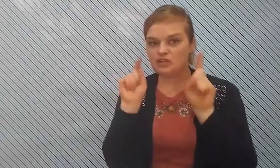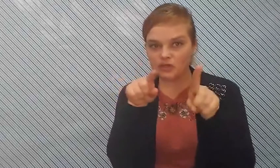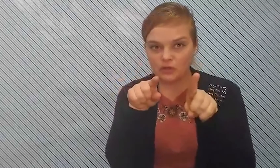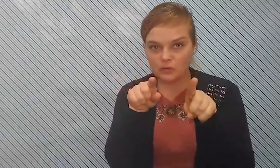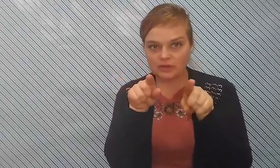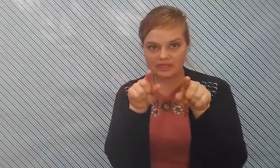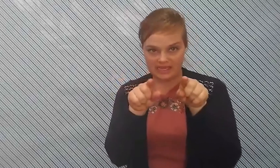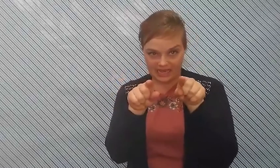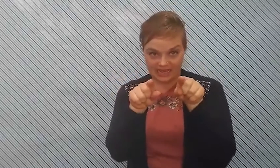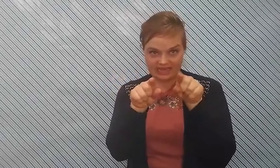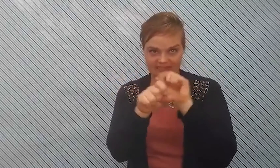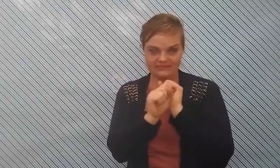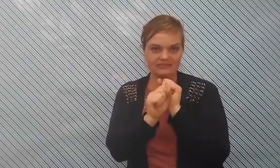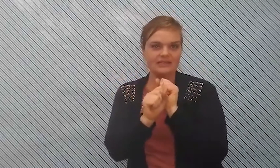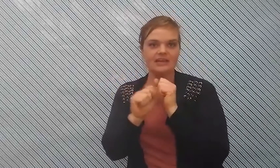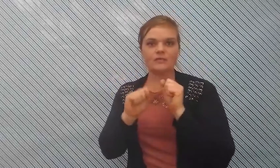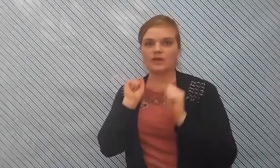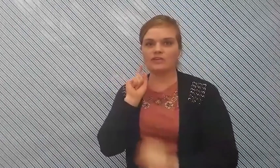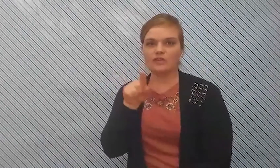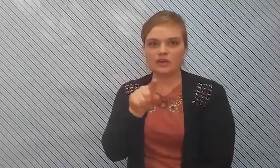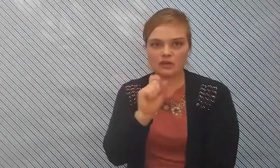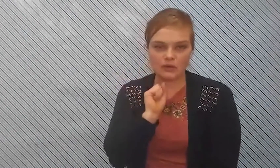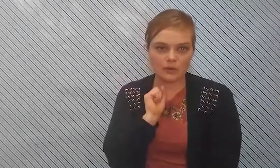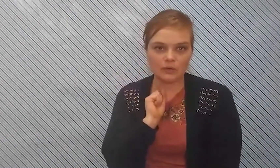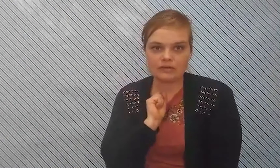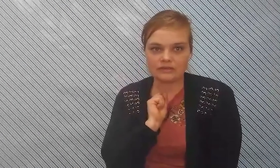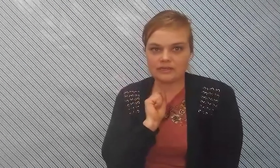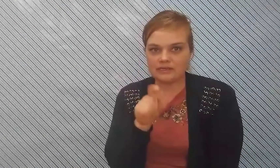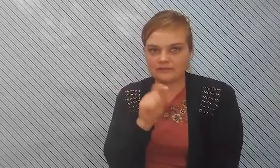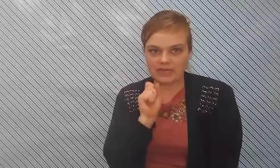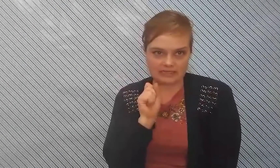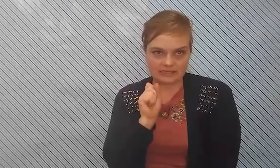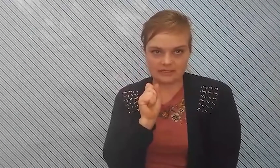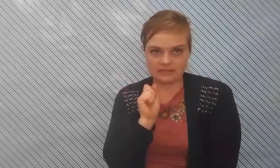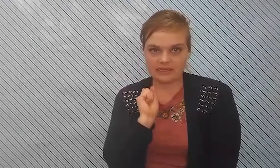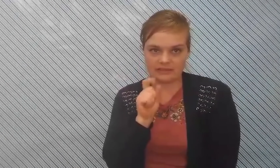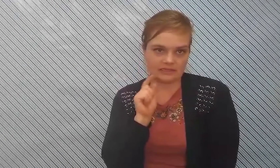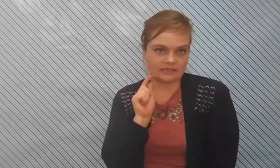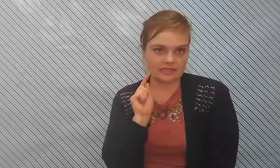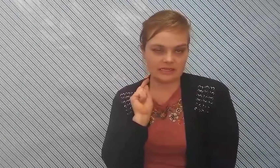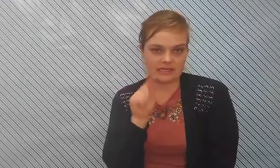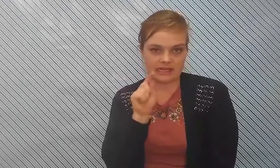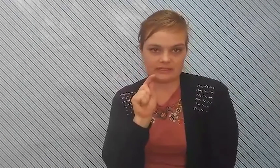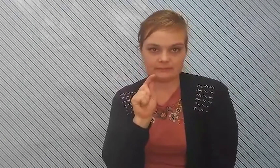you kids and where you fit in this kingdom